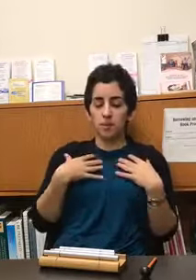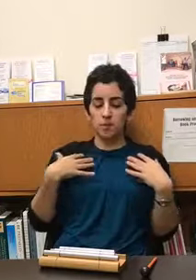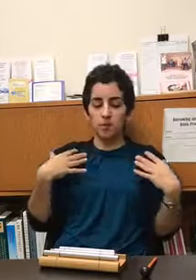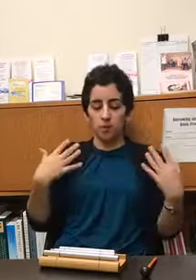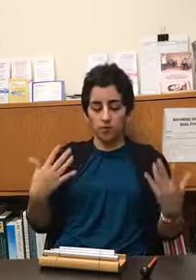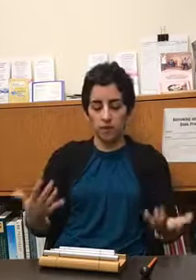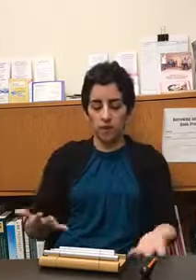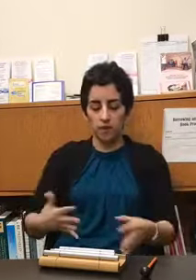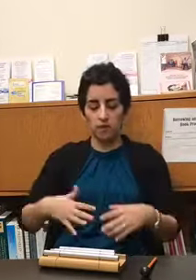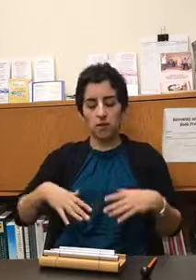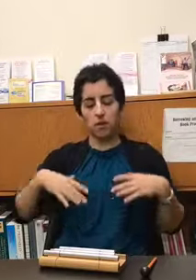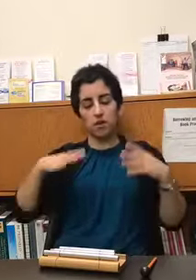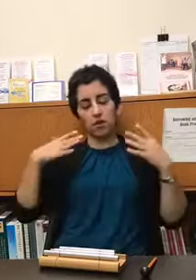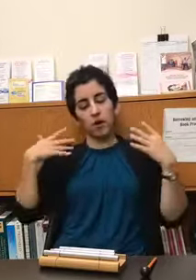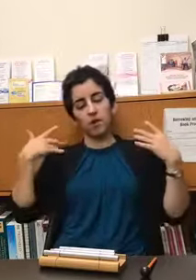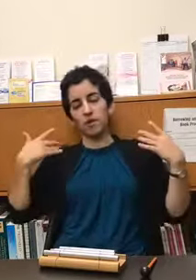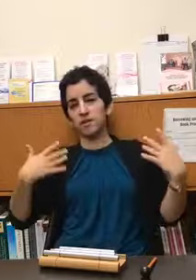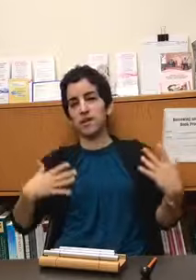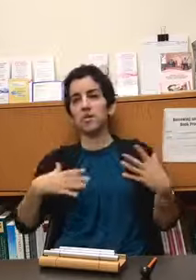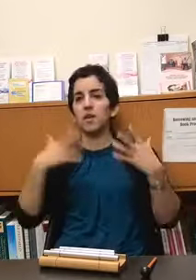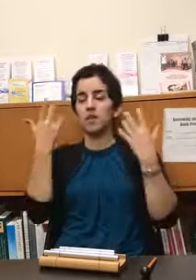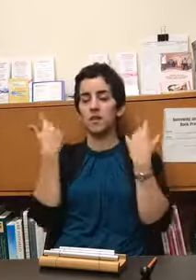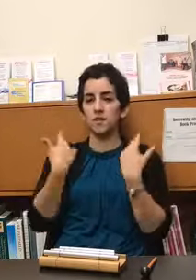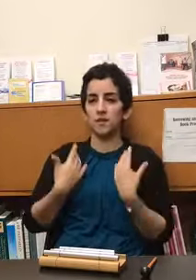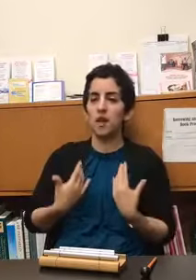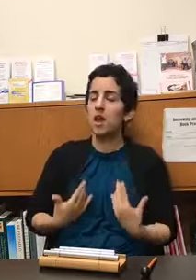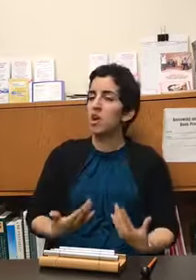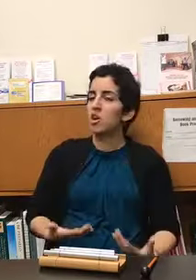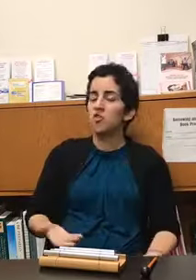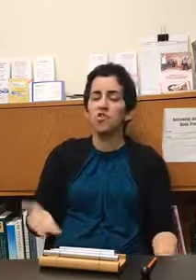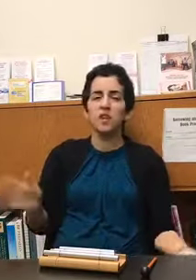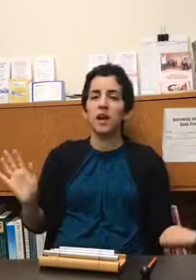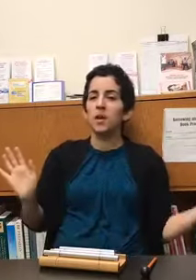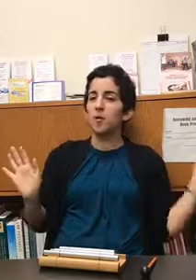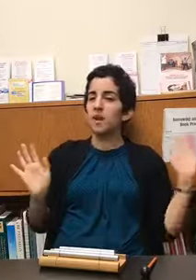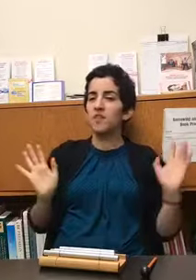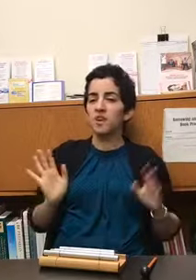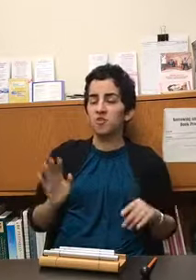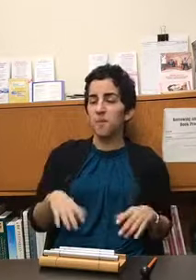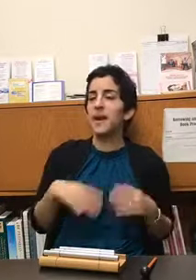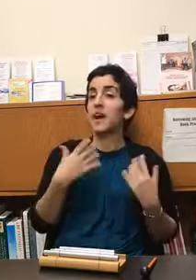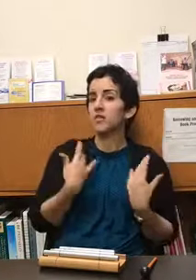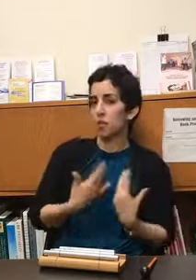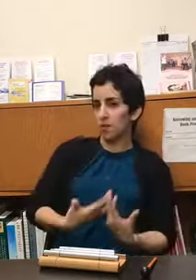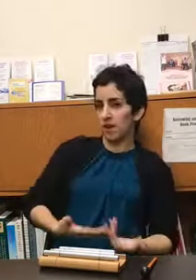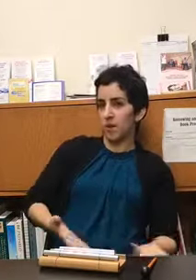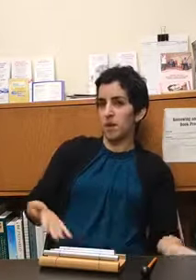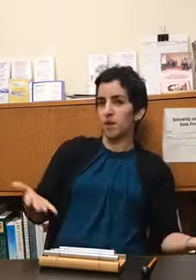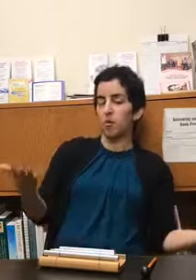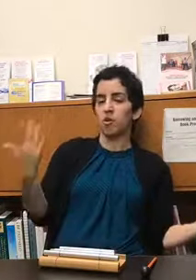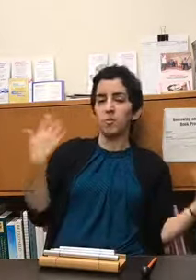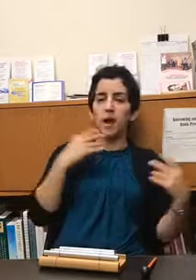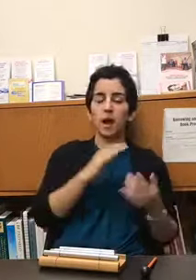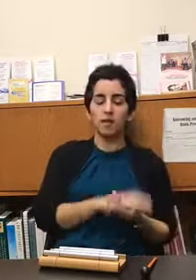you know if i'm asking a client okay let's settle in let's do just a guided relaxation they might ask for it when they come in work has been hectic